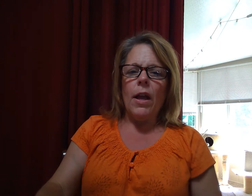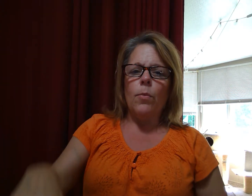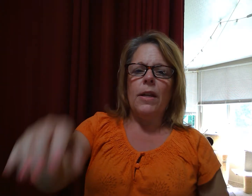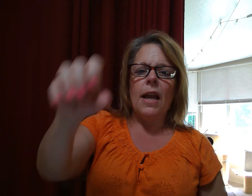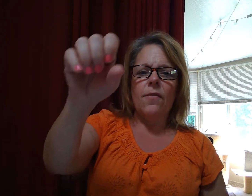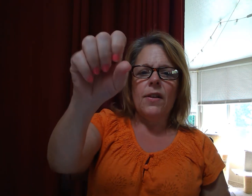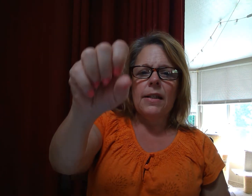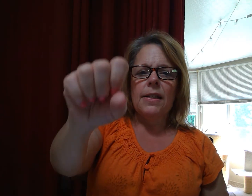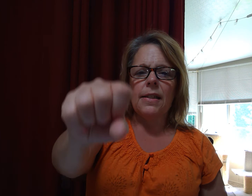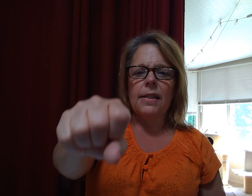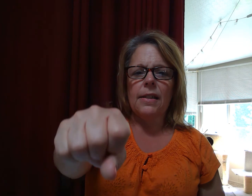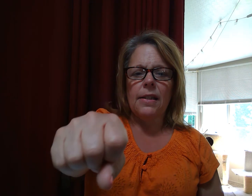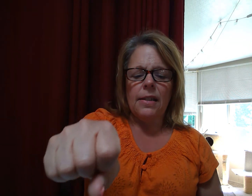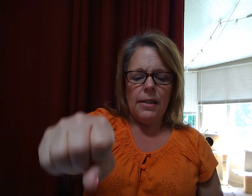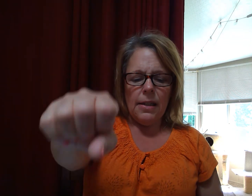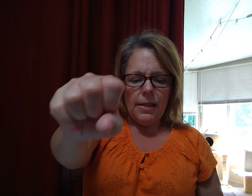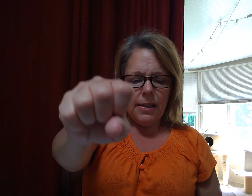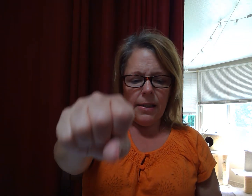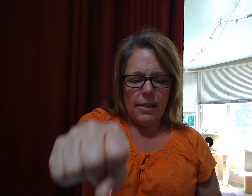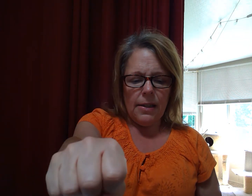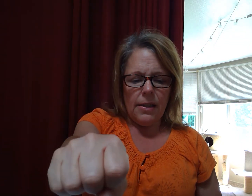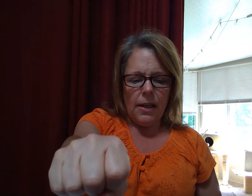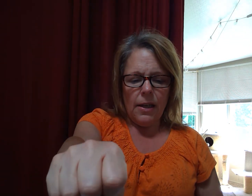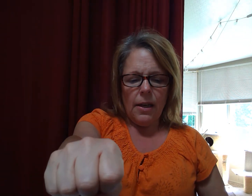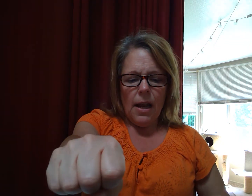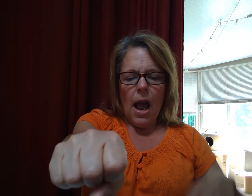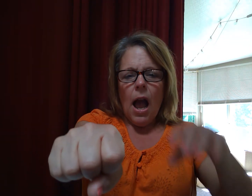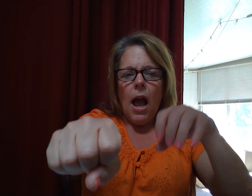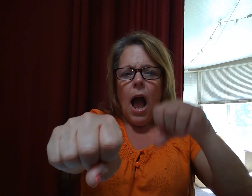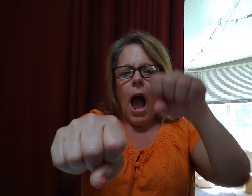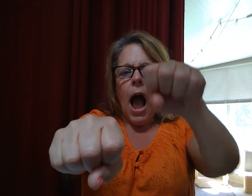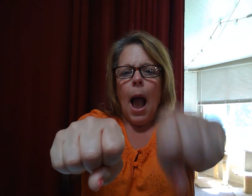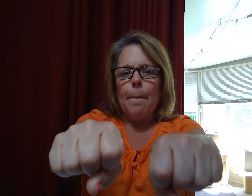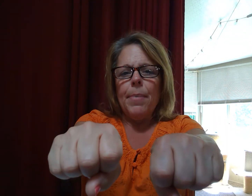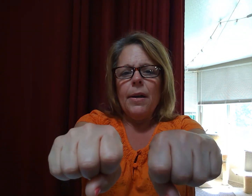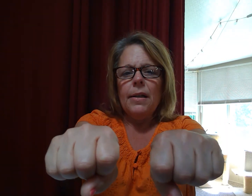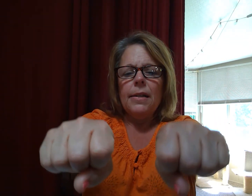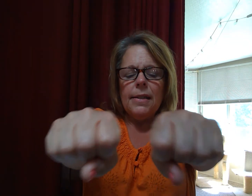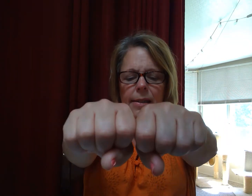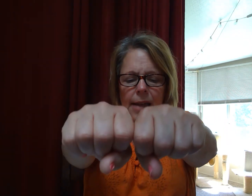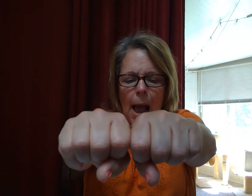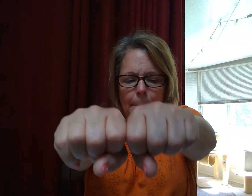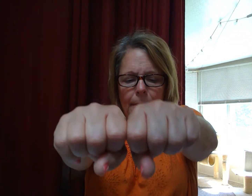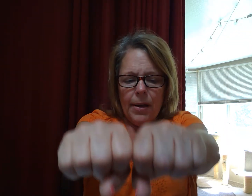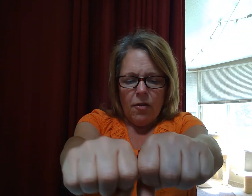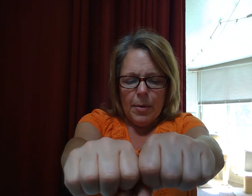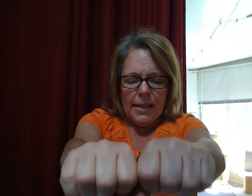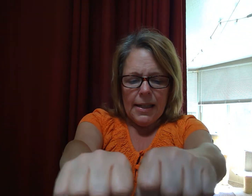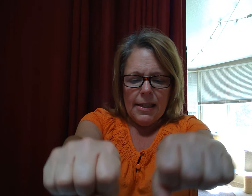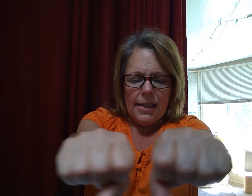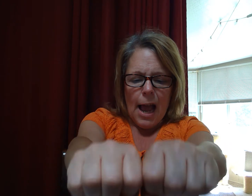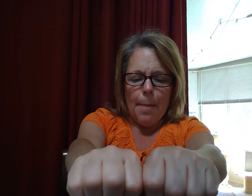right. We have st. St. Op. Stop. Everybody say stop.